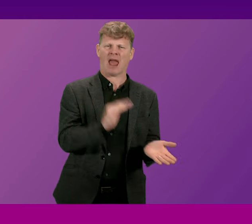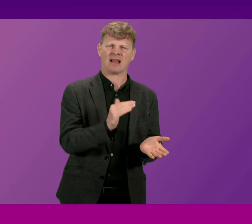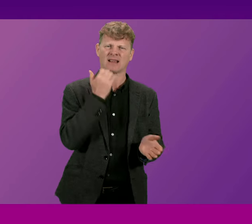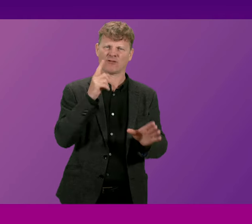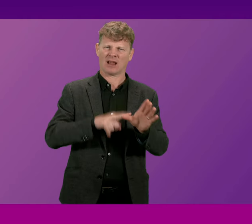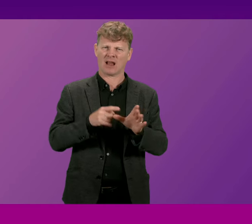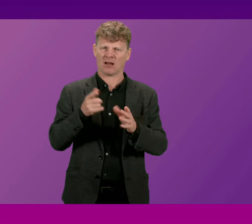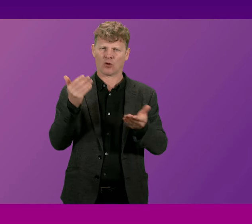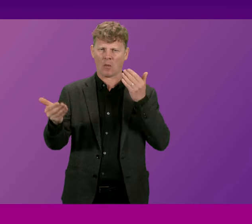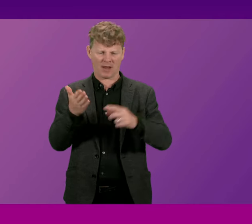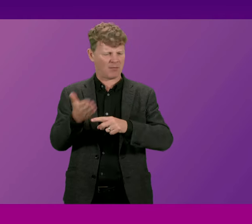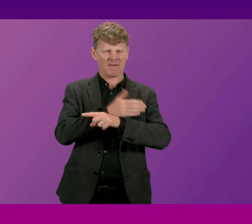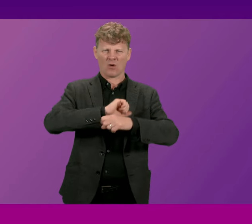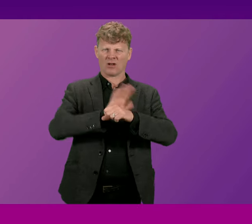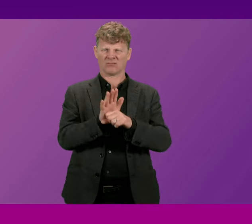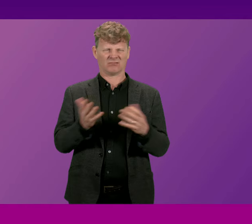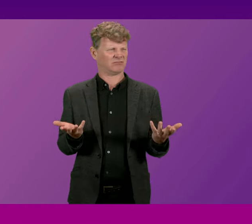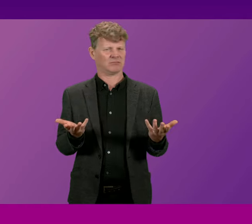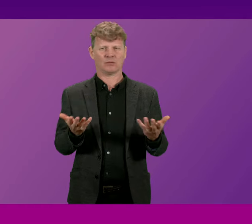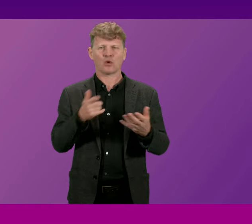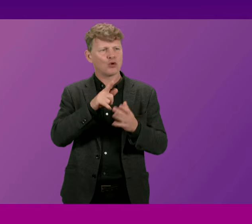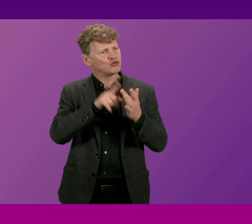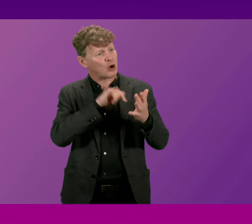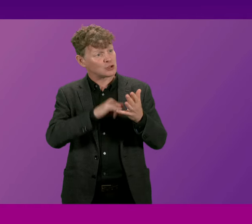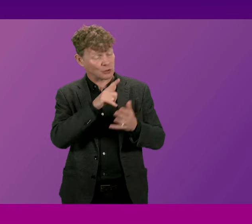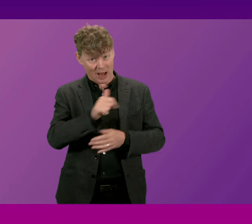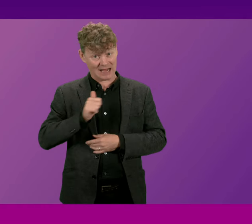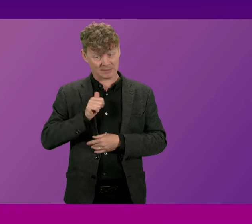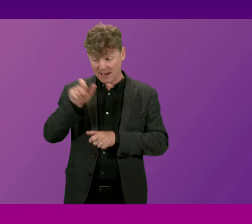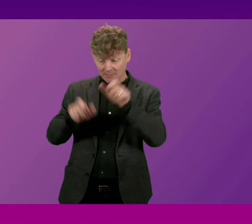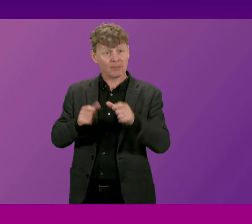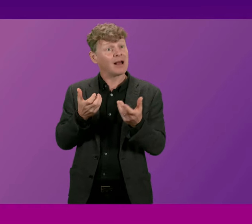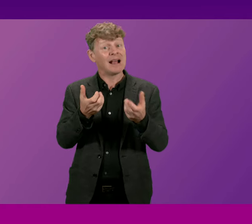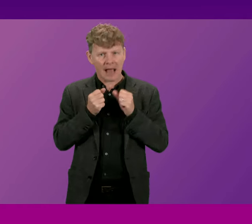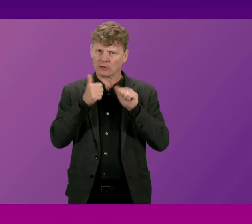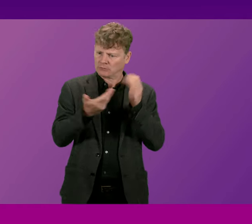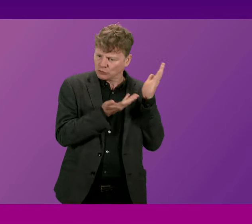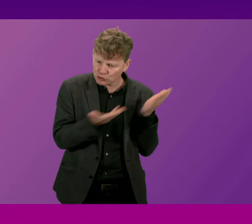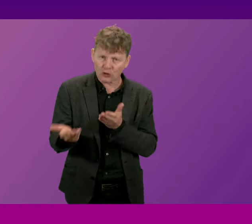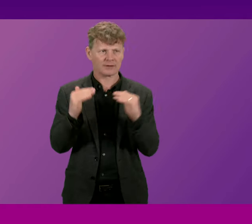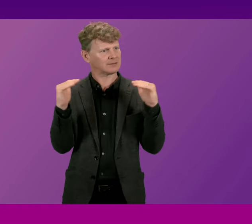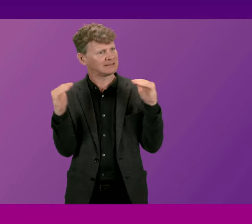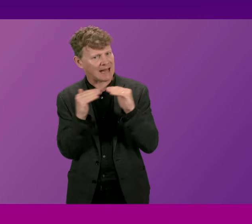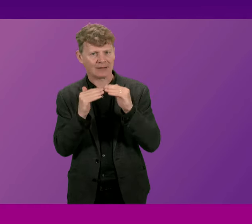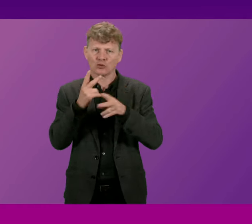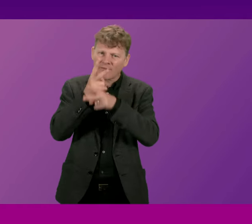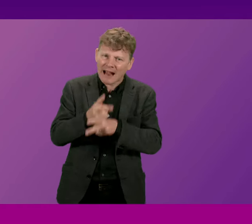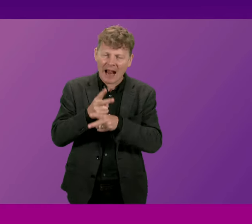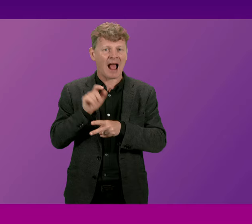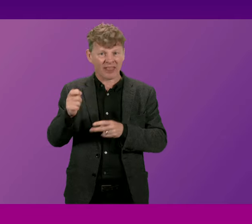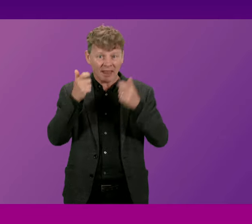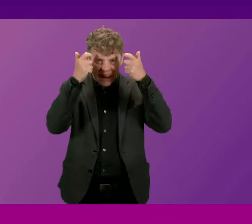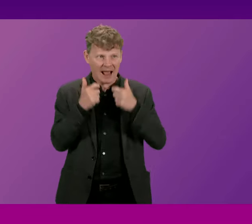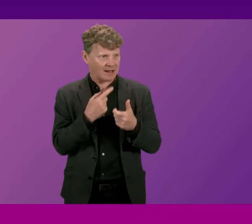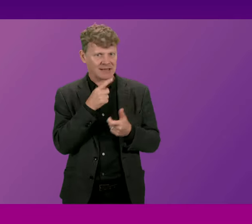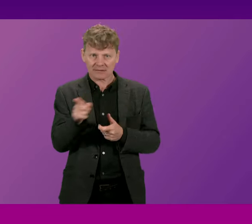date does John Swinney expect patients to receive the standard of care they deserve and that they are legally entitled to? First Minister.